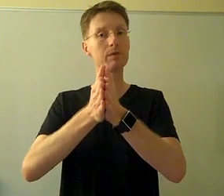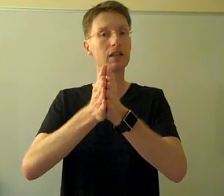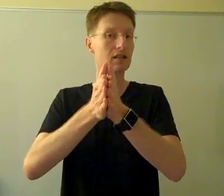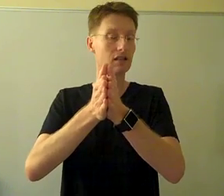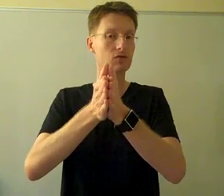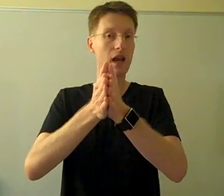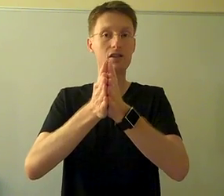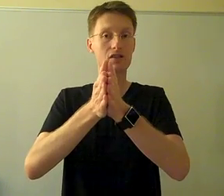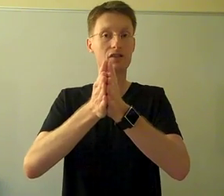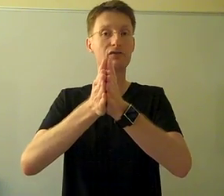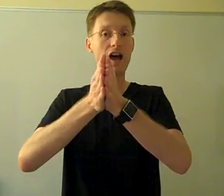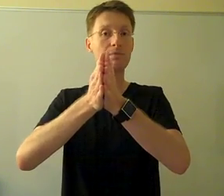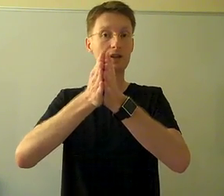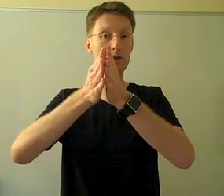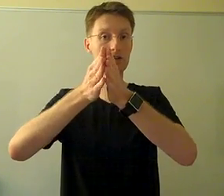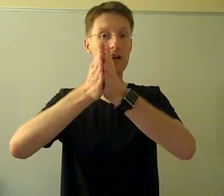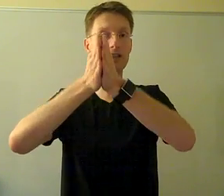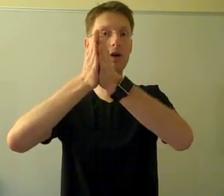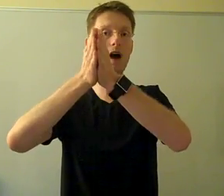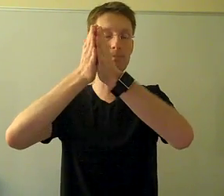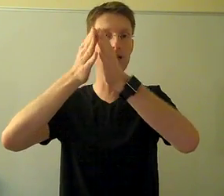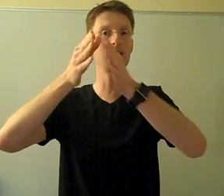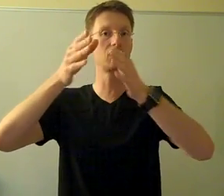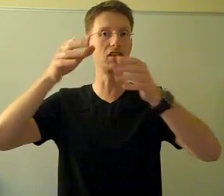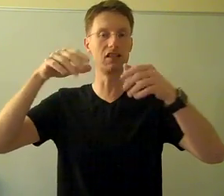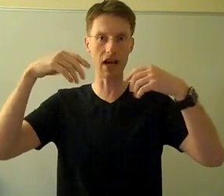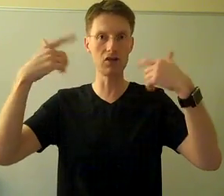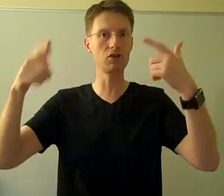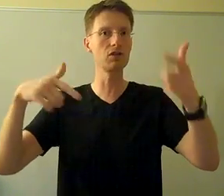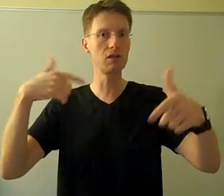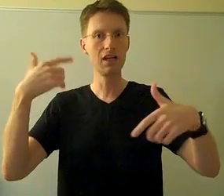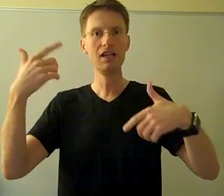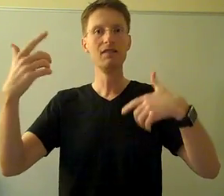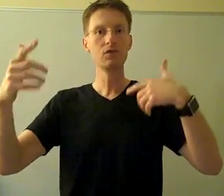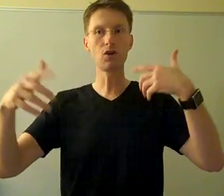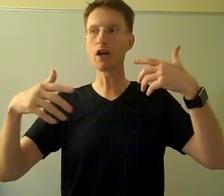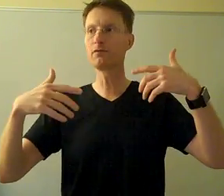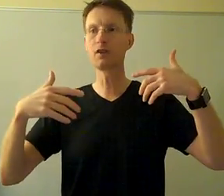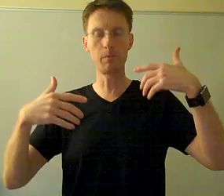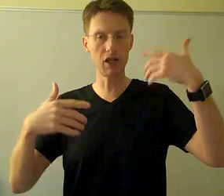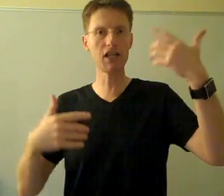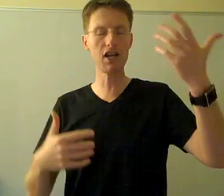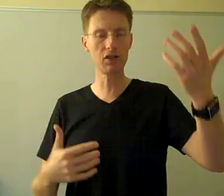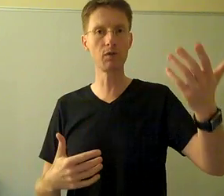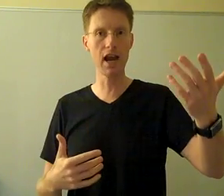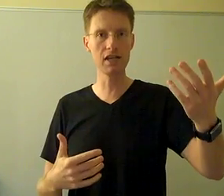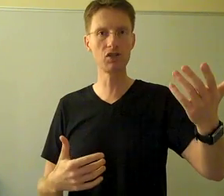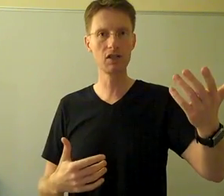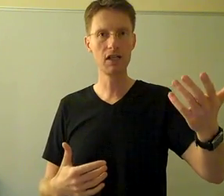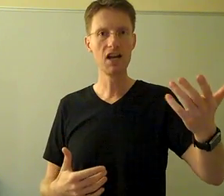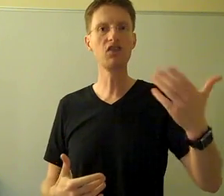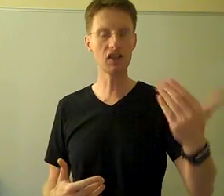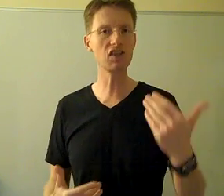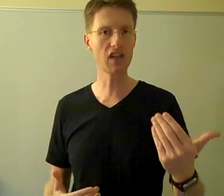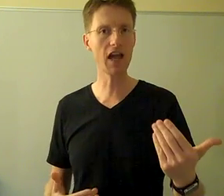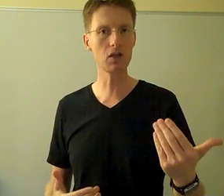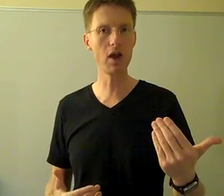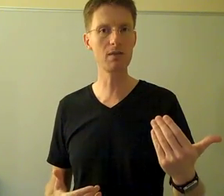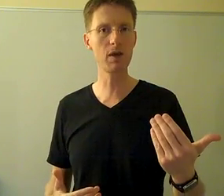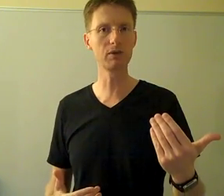into this range, it's still fine, but if you start to go up into the danger sort of communication range, this is kind of the way that people